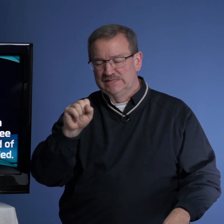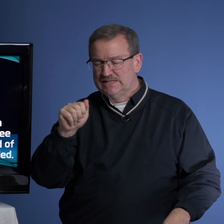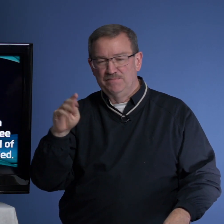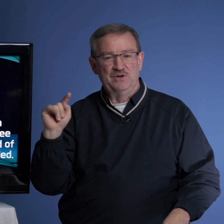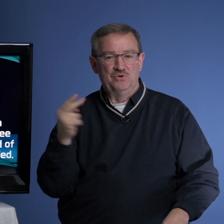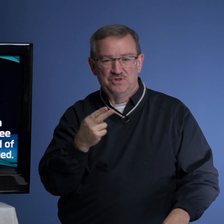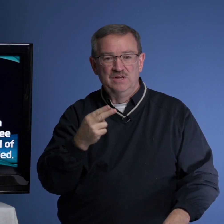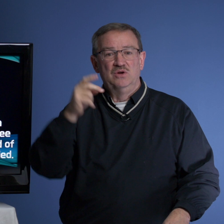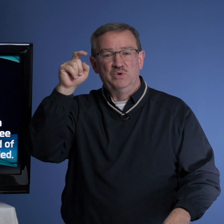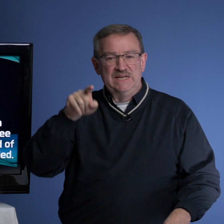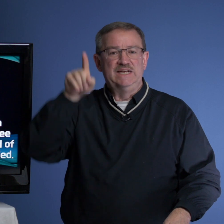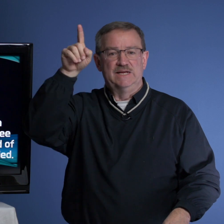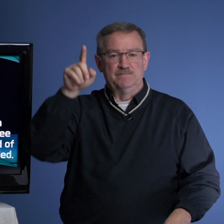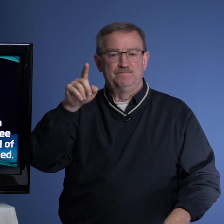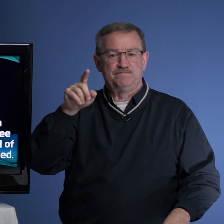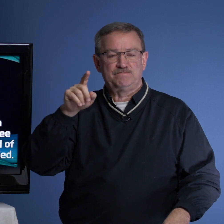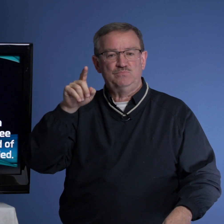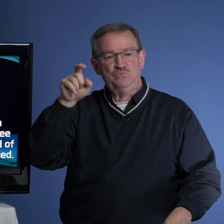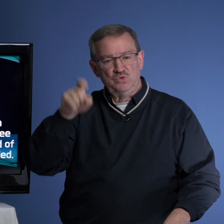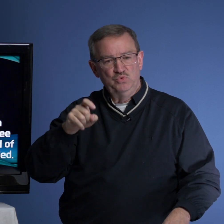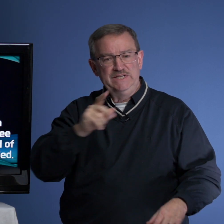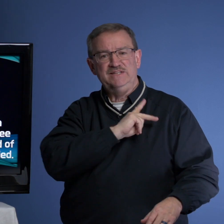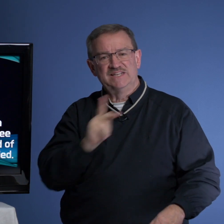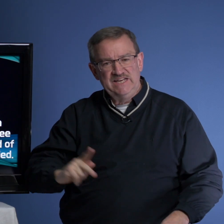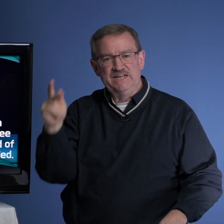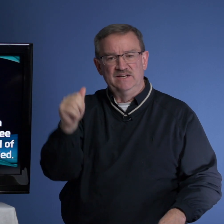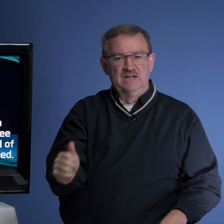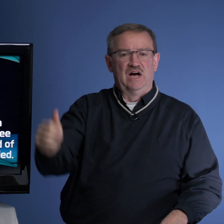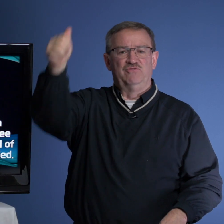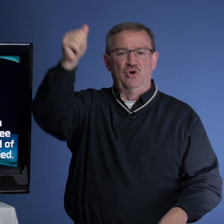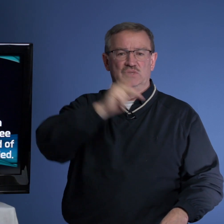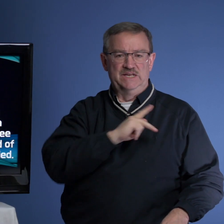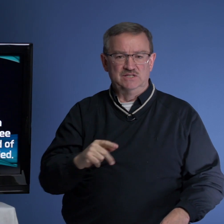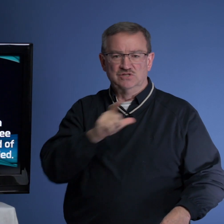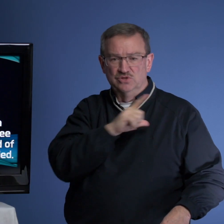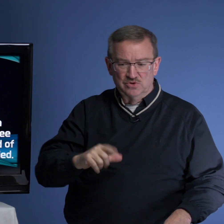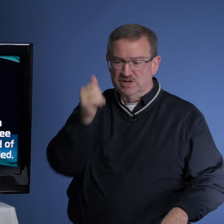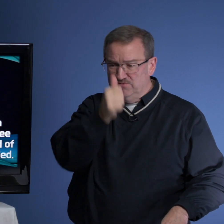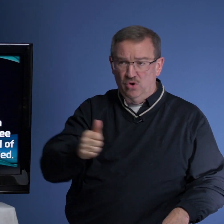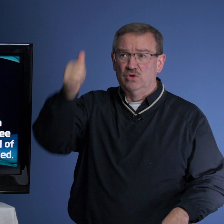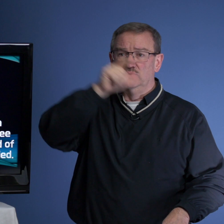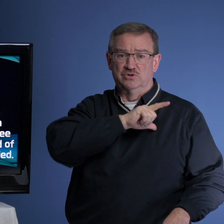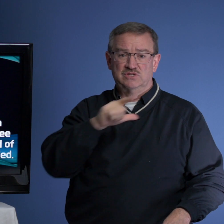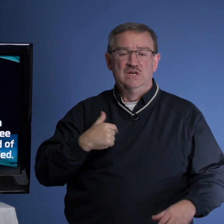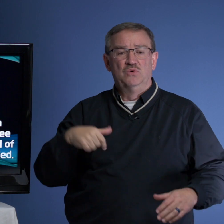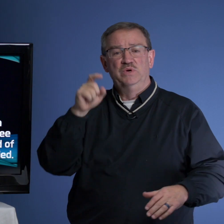Sabaoth. We need Him. We need the King of all kings. The Lord of all lords. We